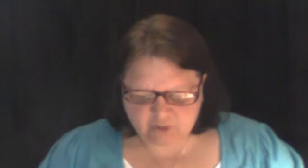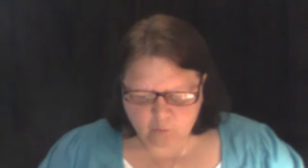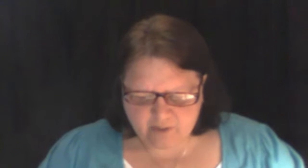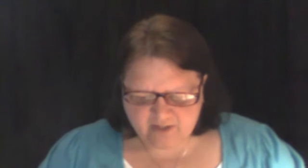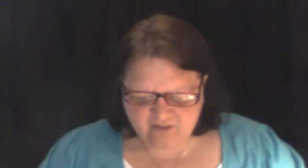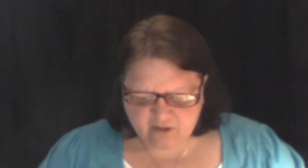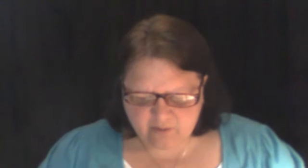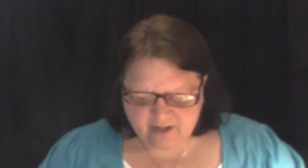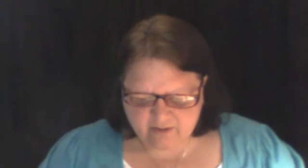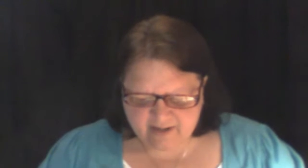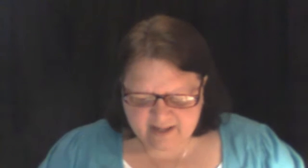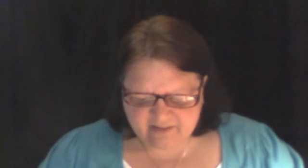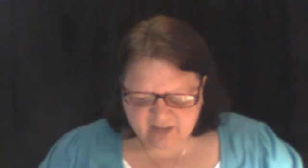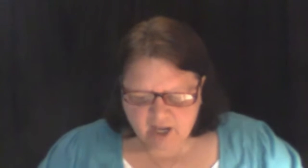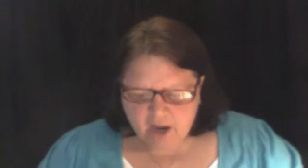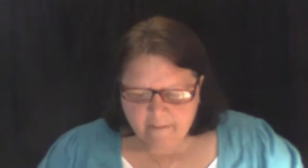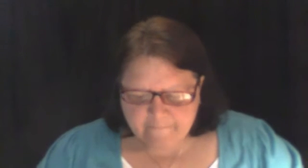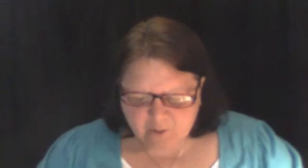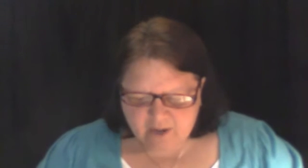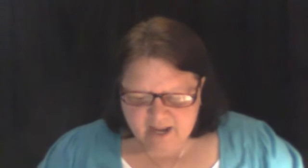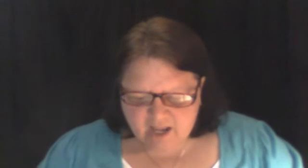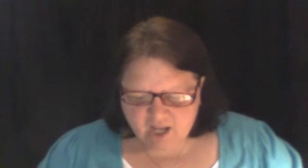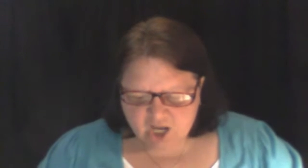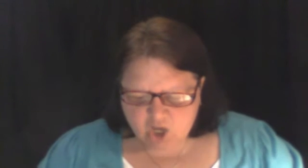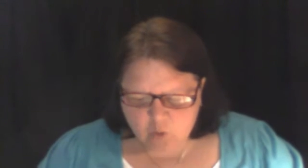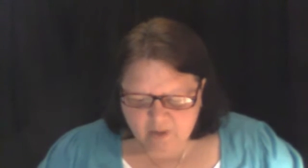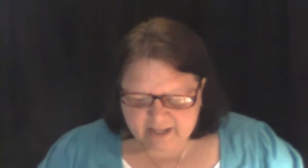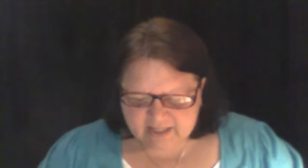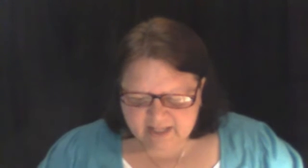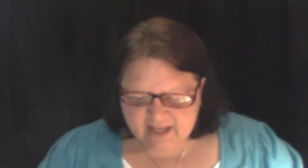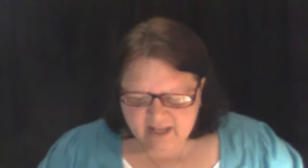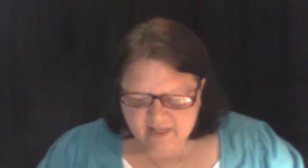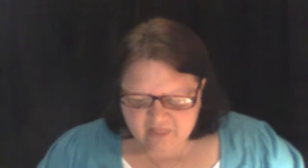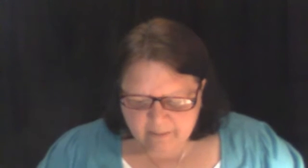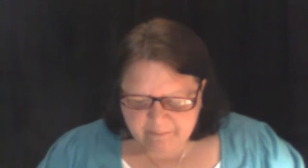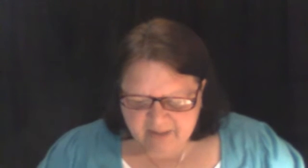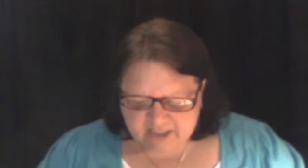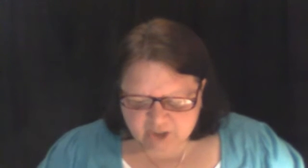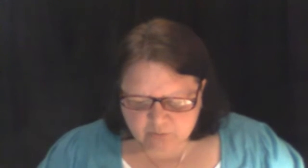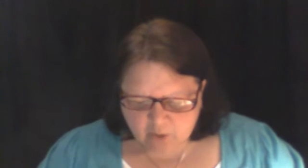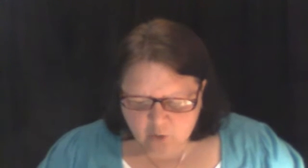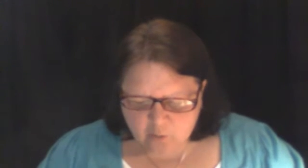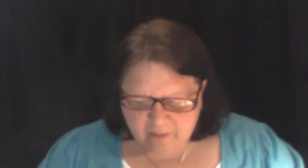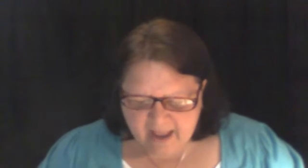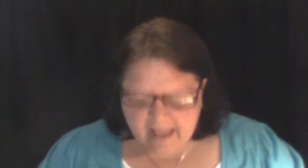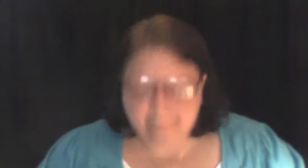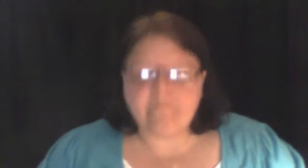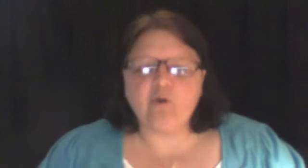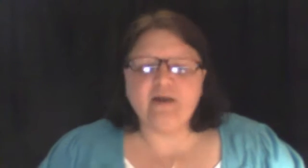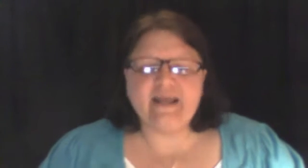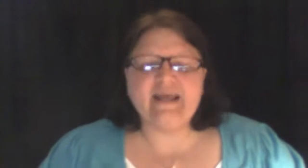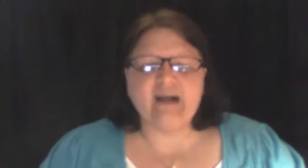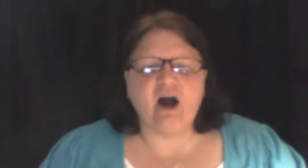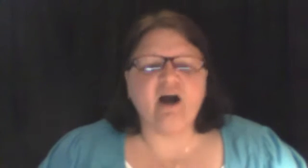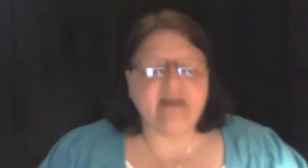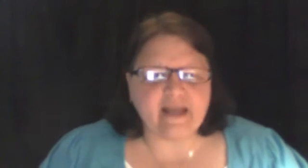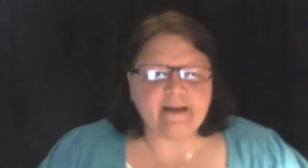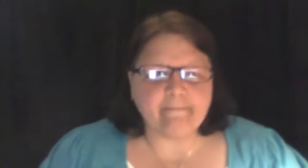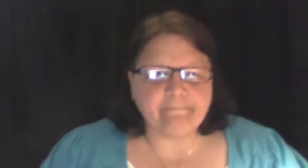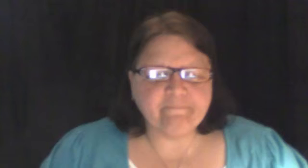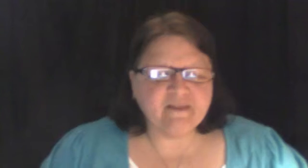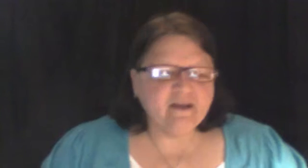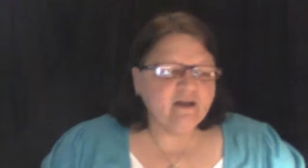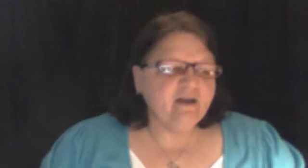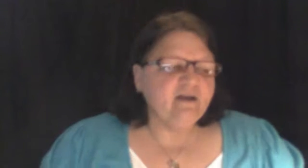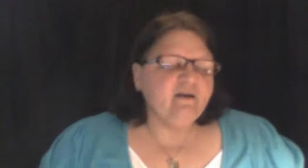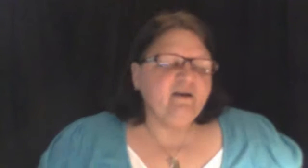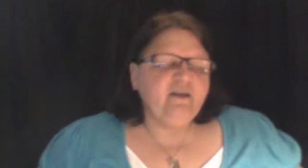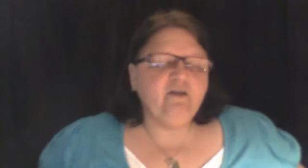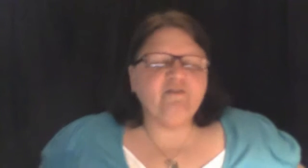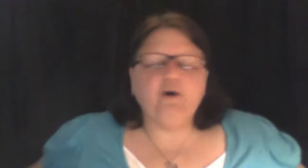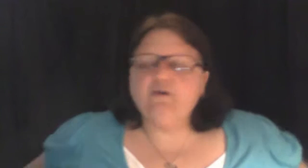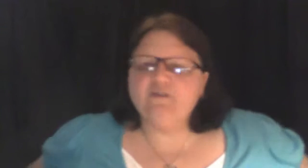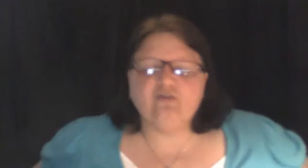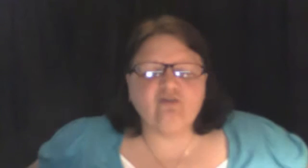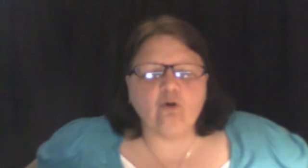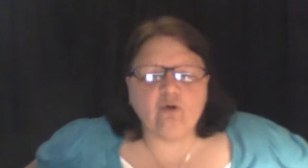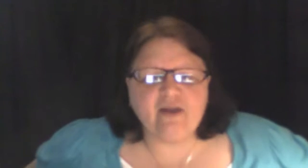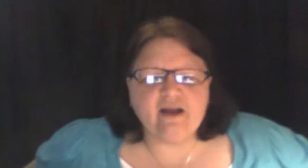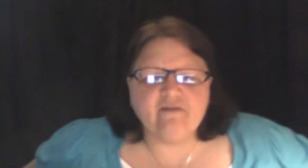22, here it is, Bring quickly the best robe and put it on him. You've heard the story of